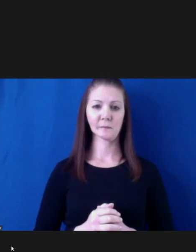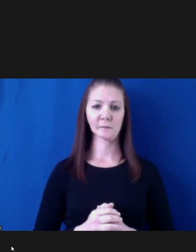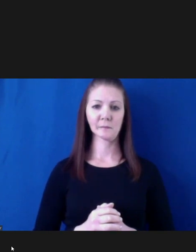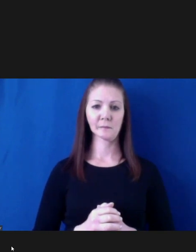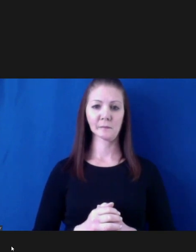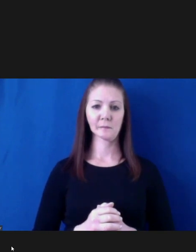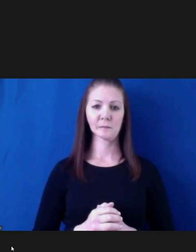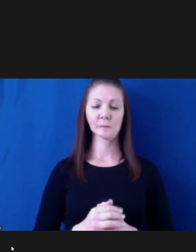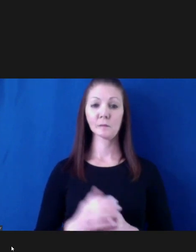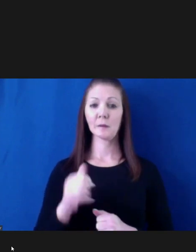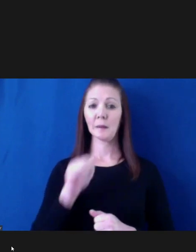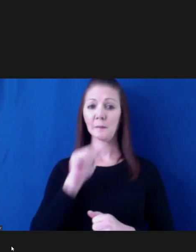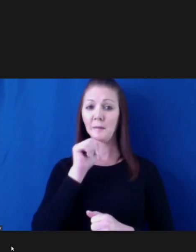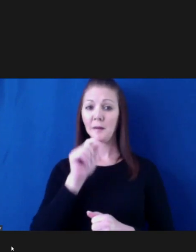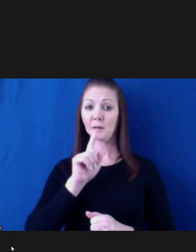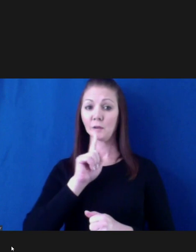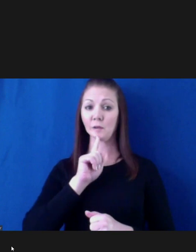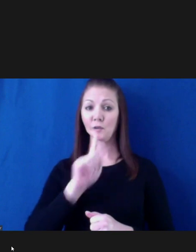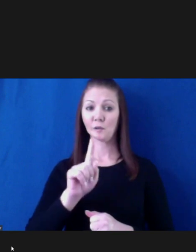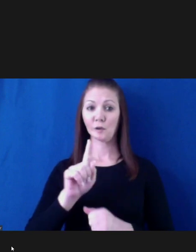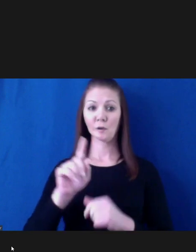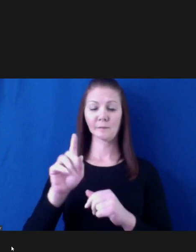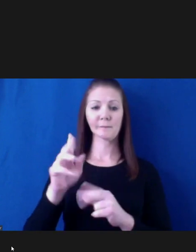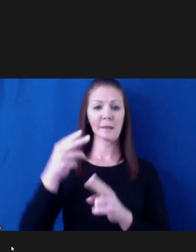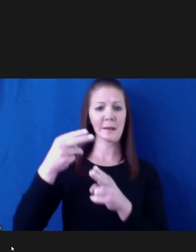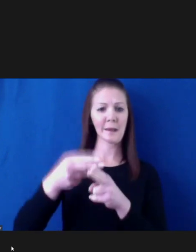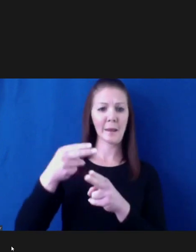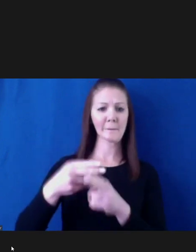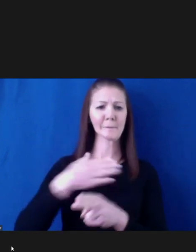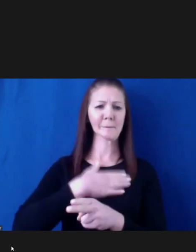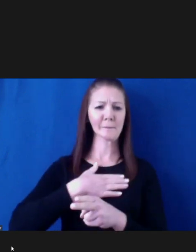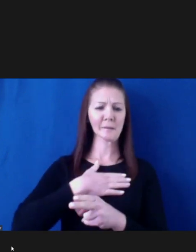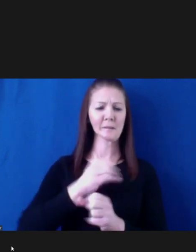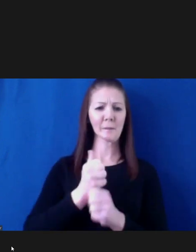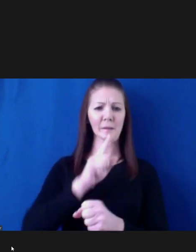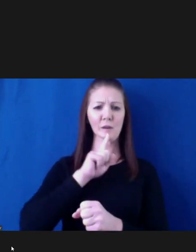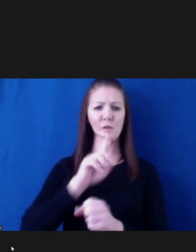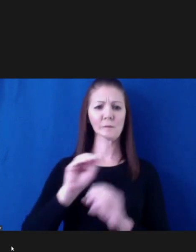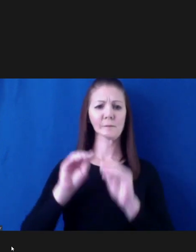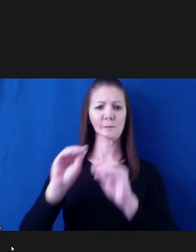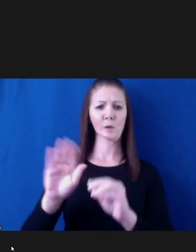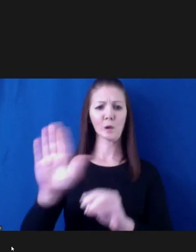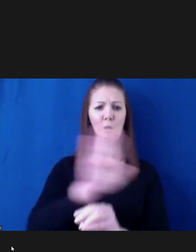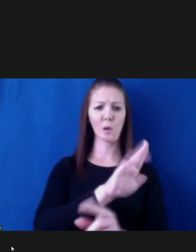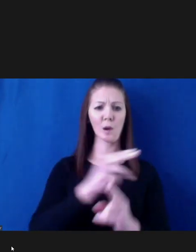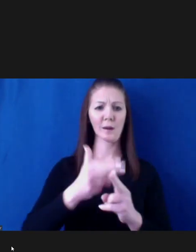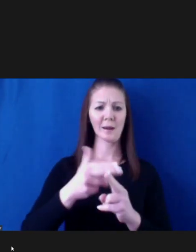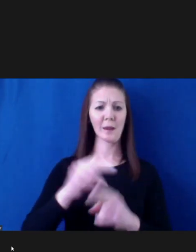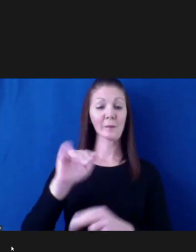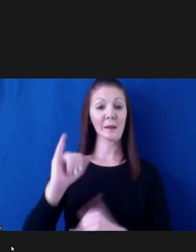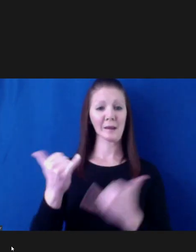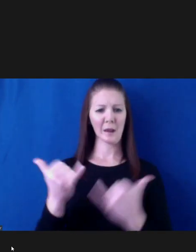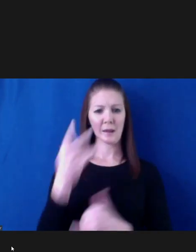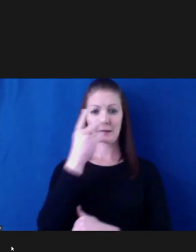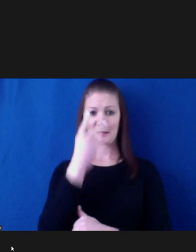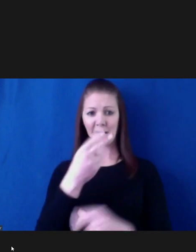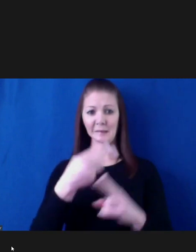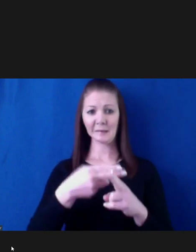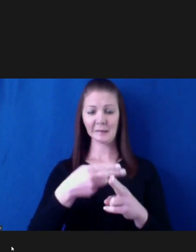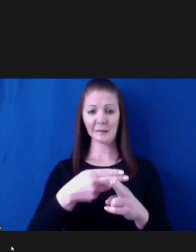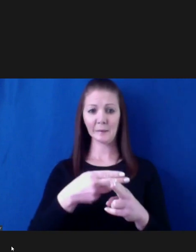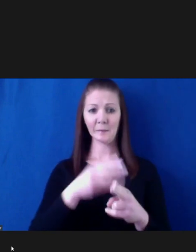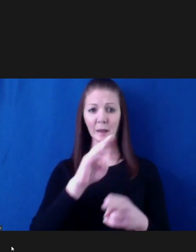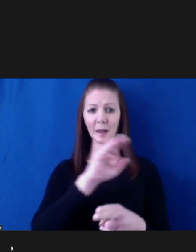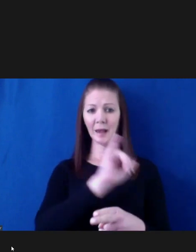I don't know who iPhone is. If you could have your name on the on your account, that would be helpful. I will start with Mike